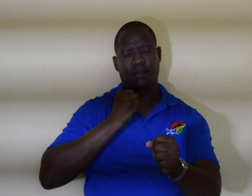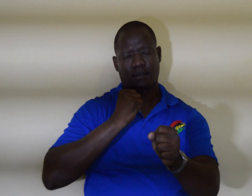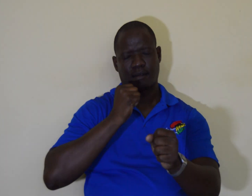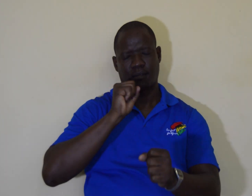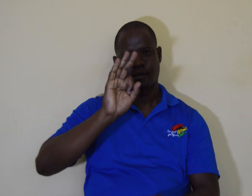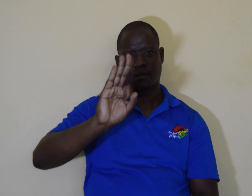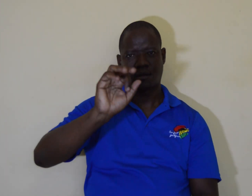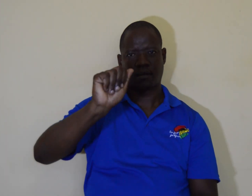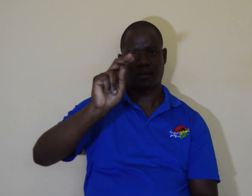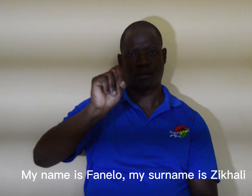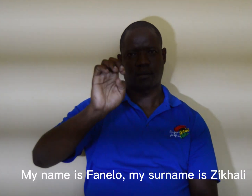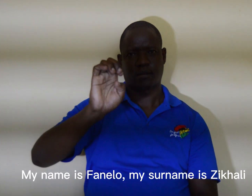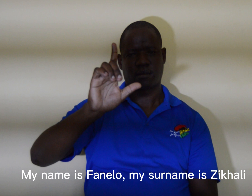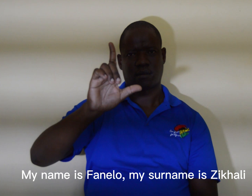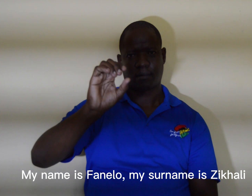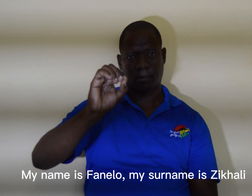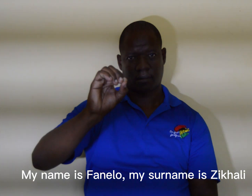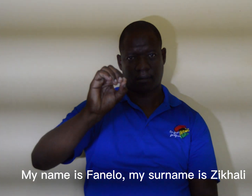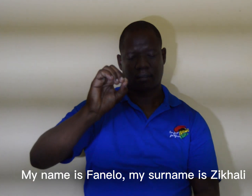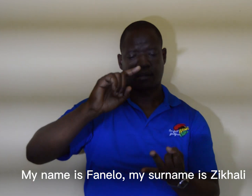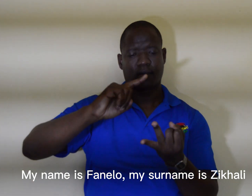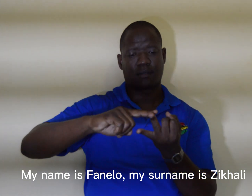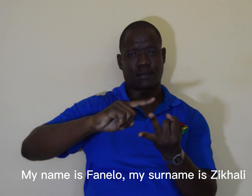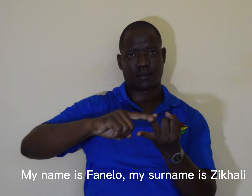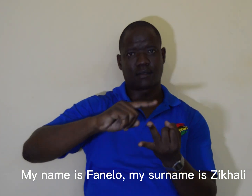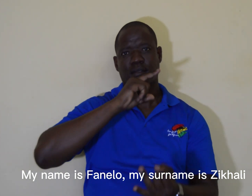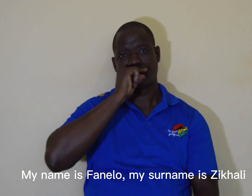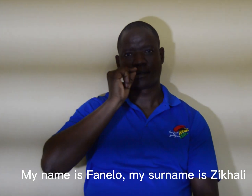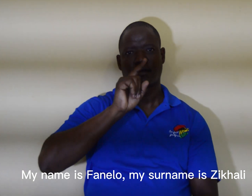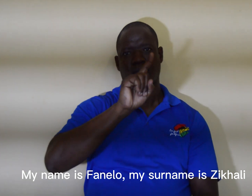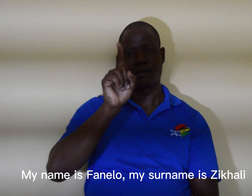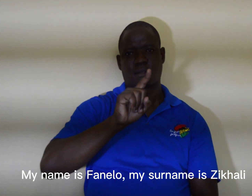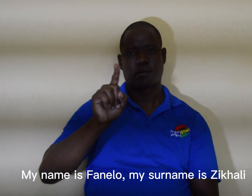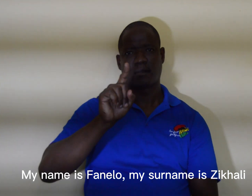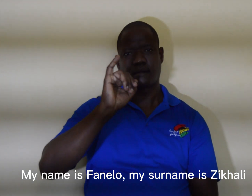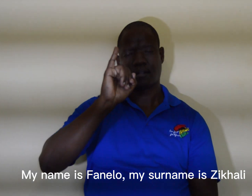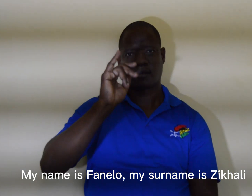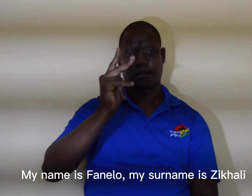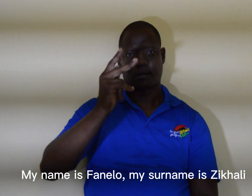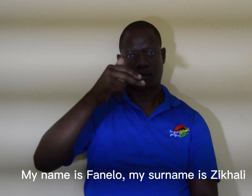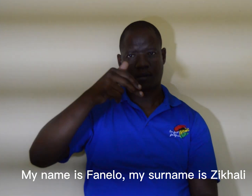Hello. My name is Fenhello. My surname is Zikali.